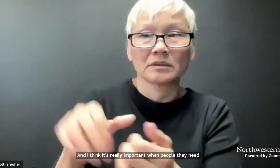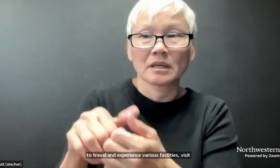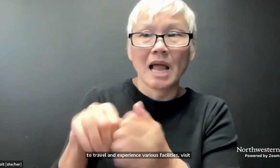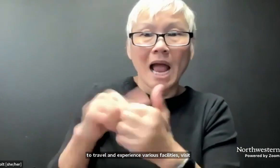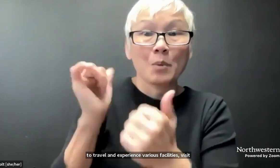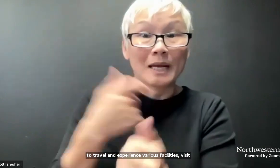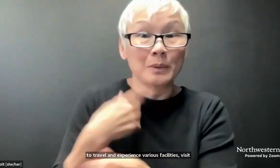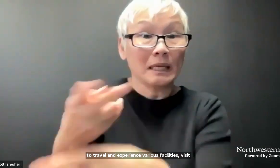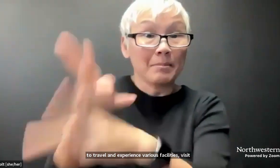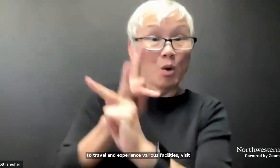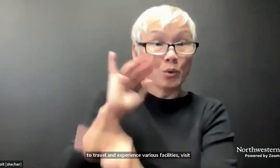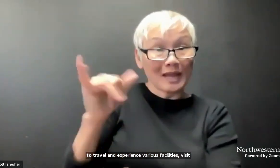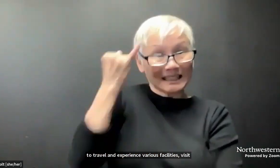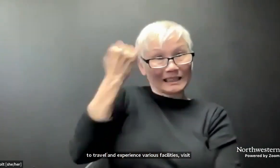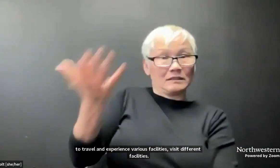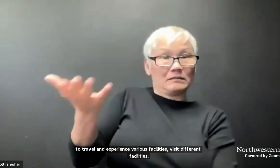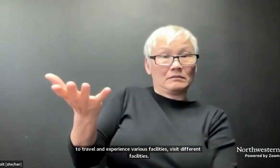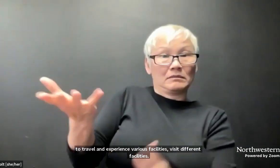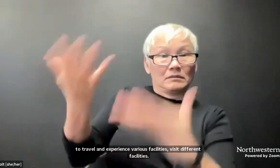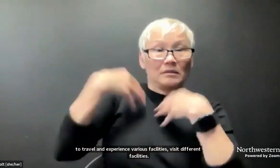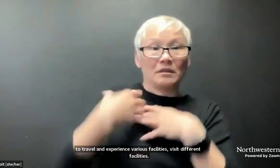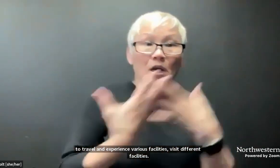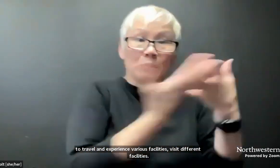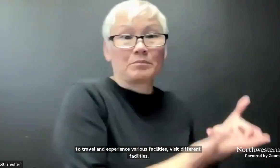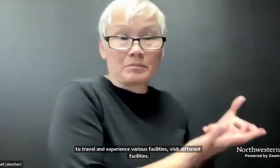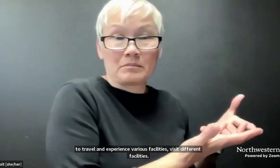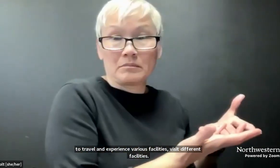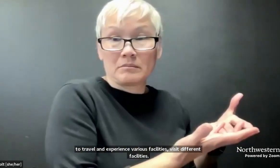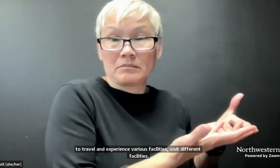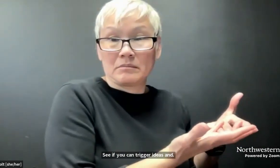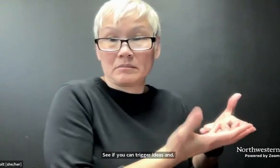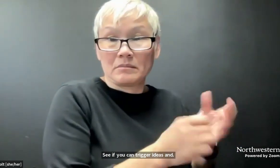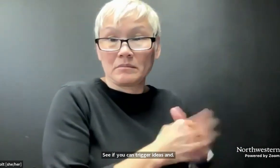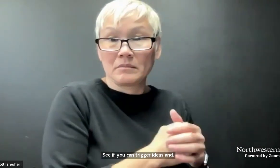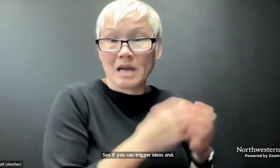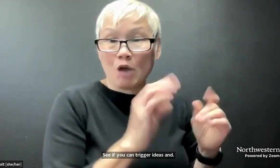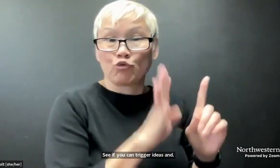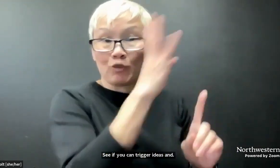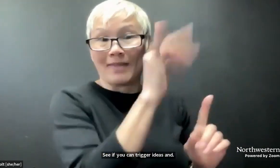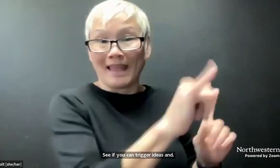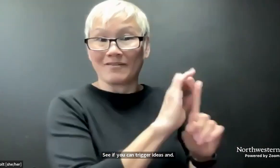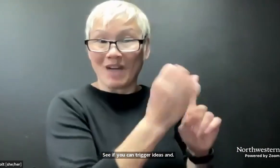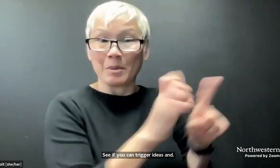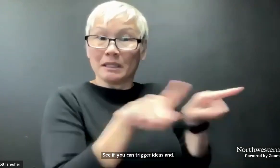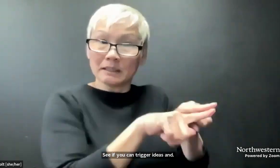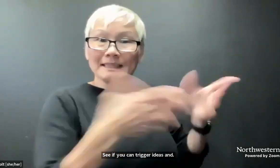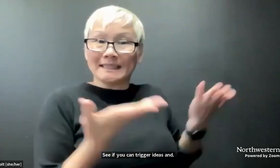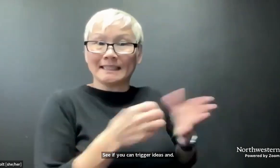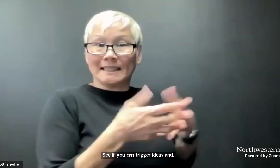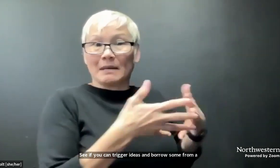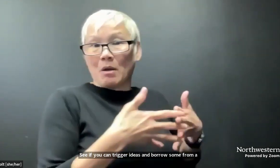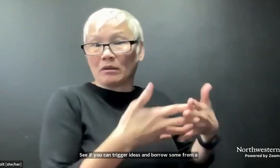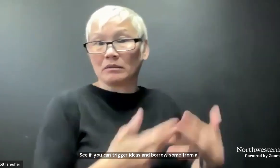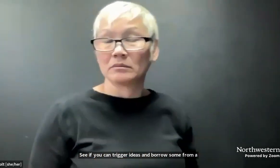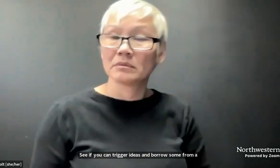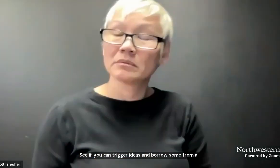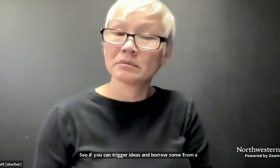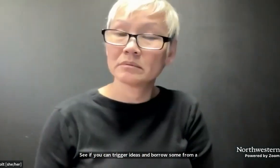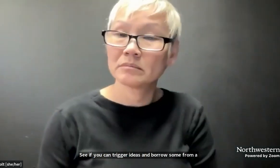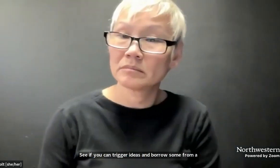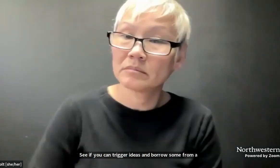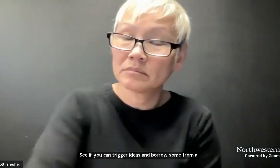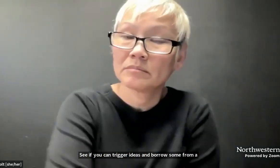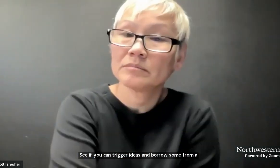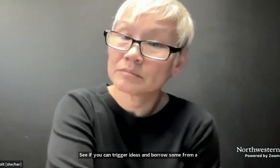facilities, see if you can trigger ideas, and borrow some from a place that you may be visiting, and create a